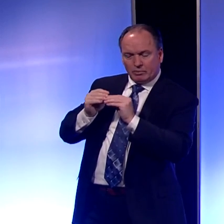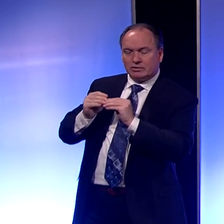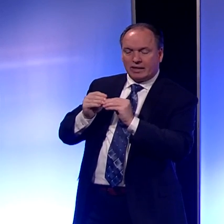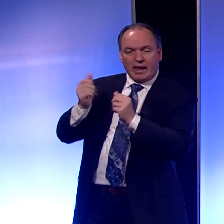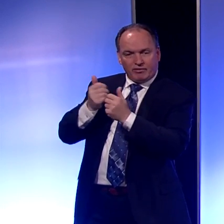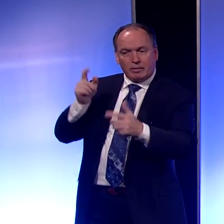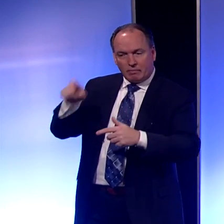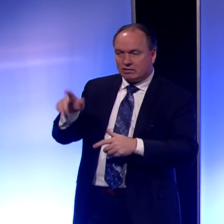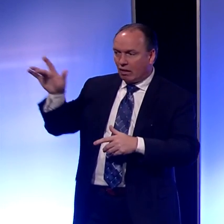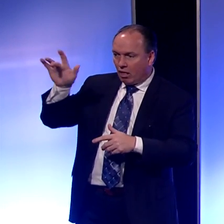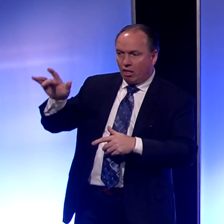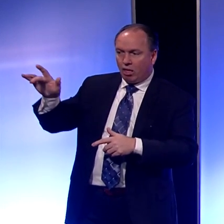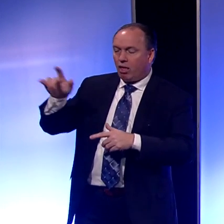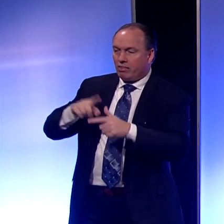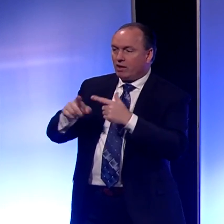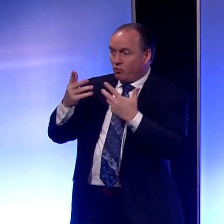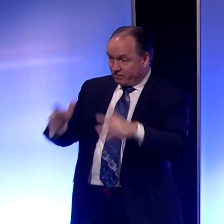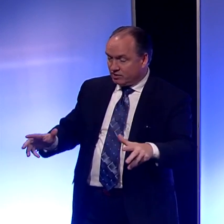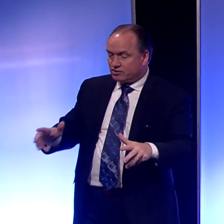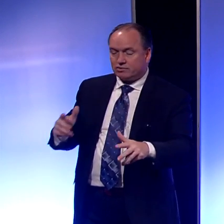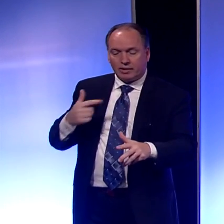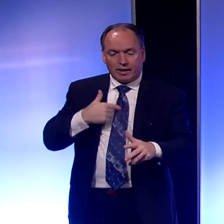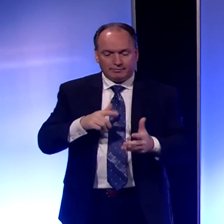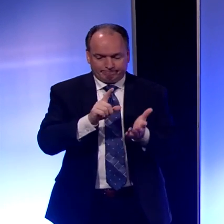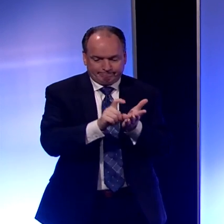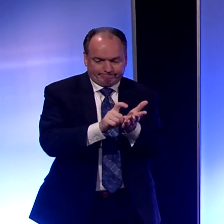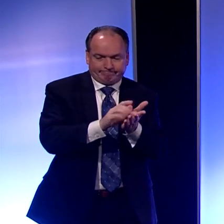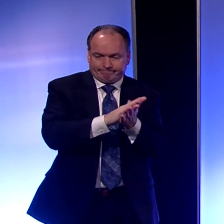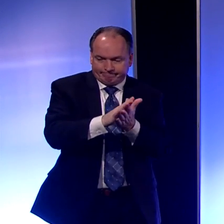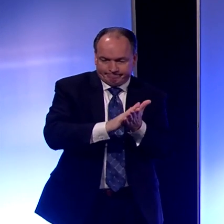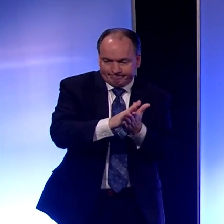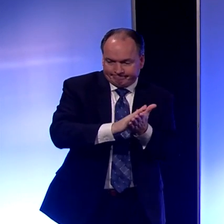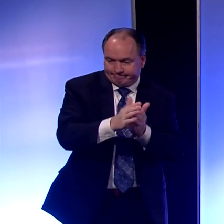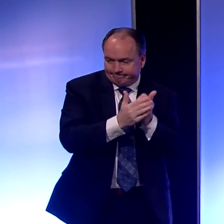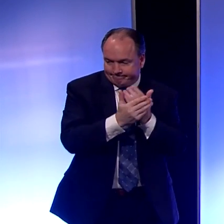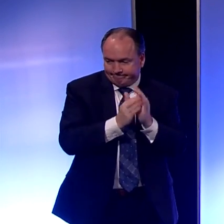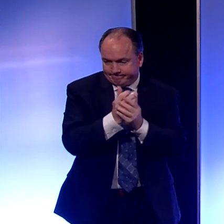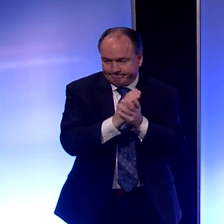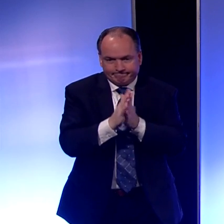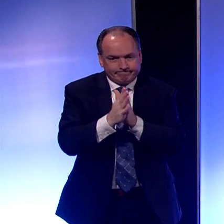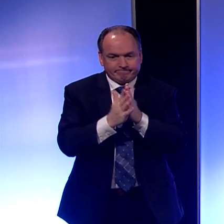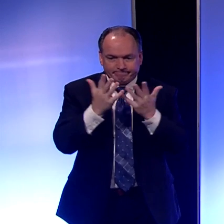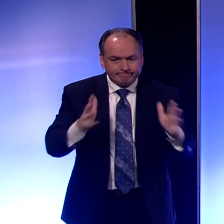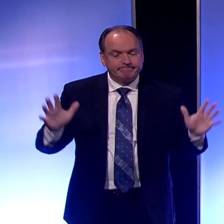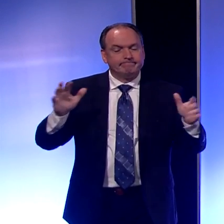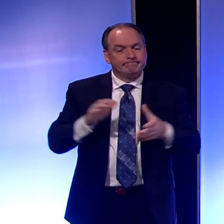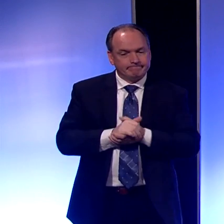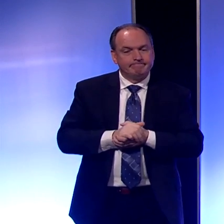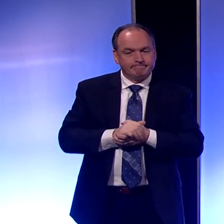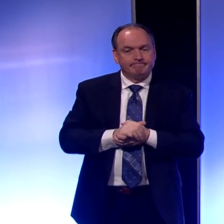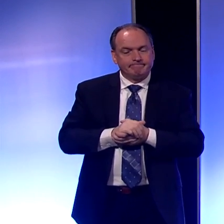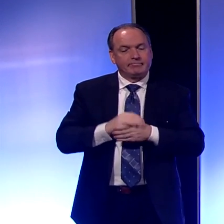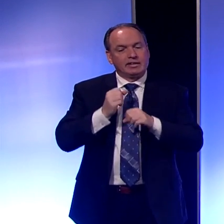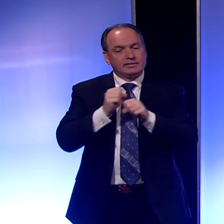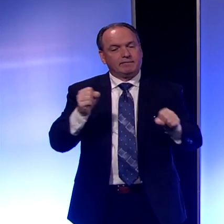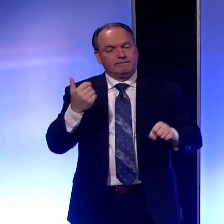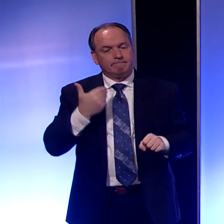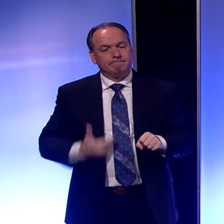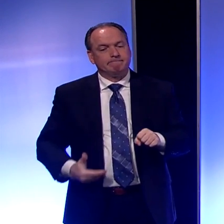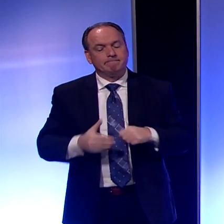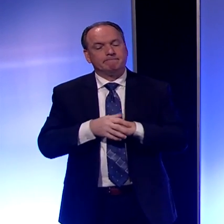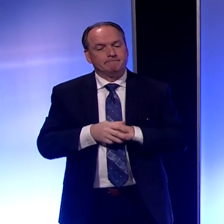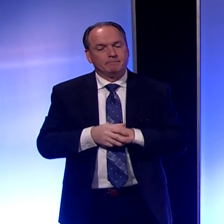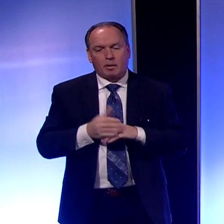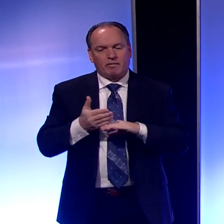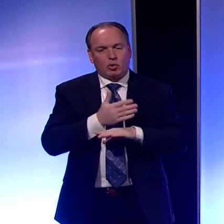you have to do. And as soon as I was done with that and back in my car, I pulled out my hand sanitizer and I wiped my hands before I even